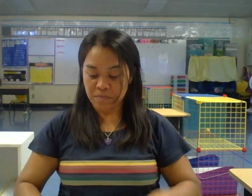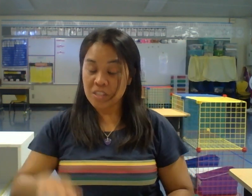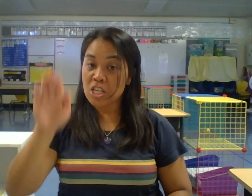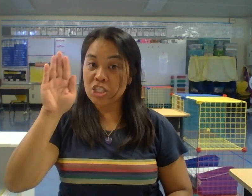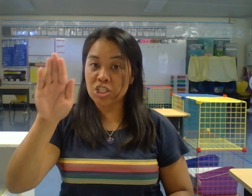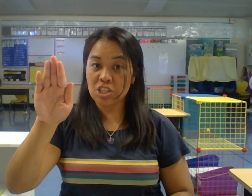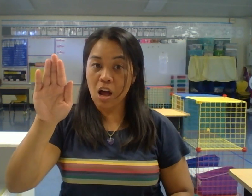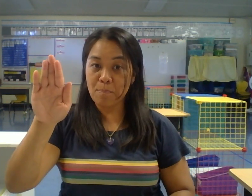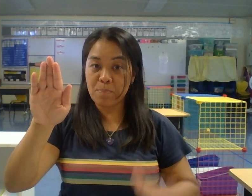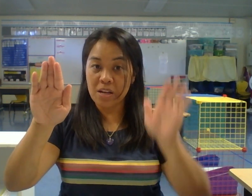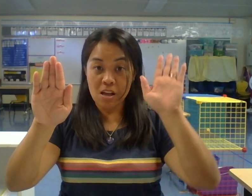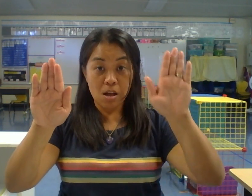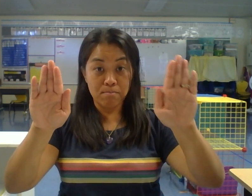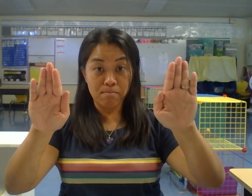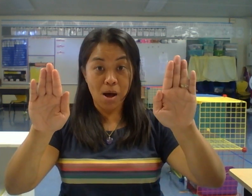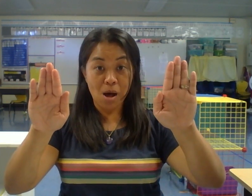Stop Mop.